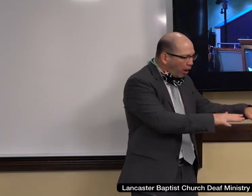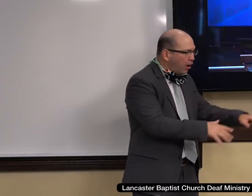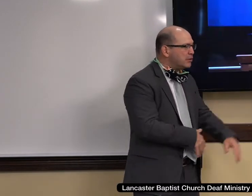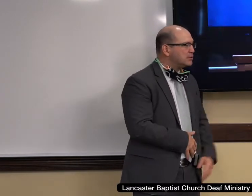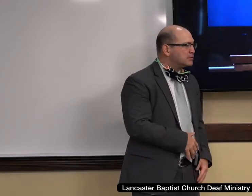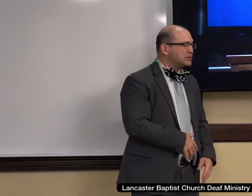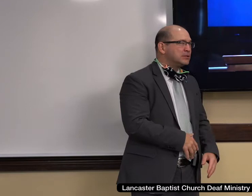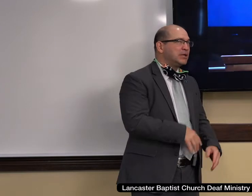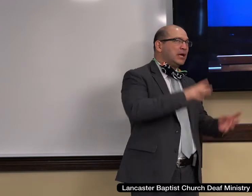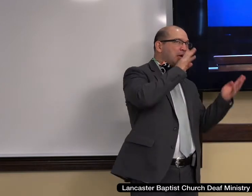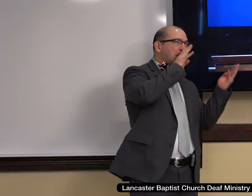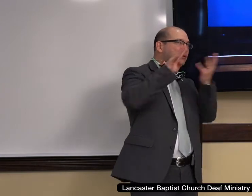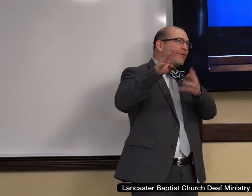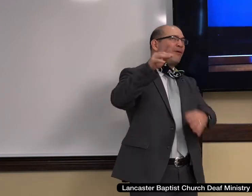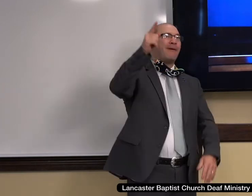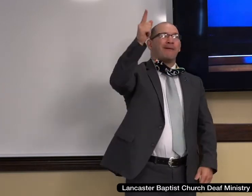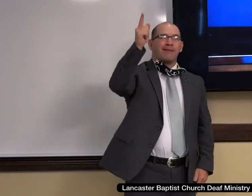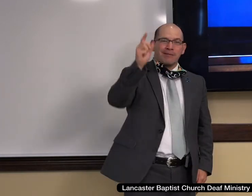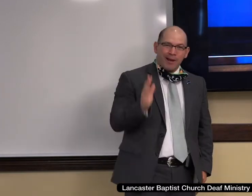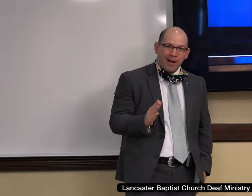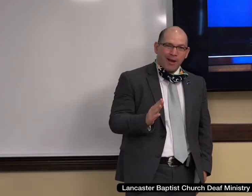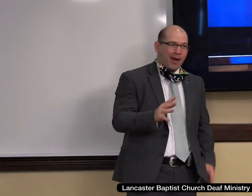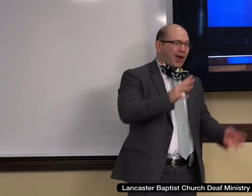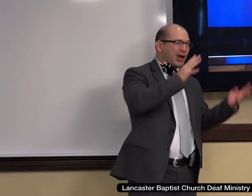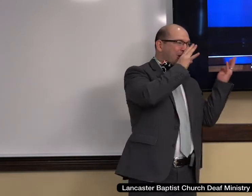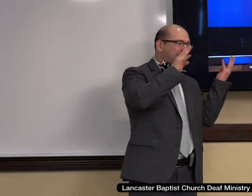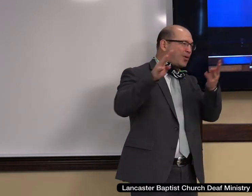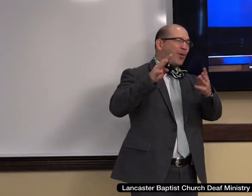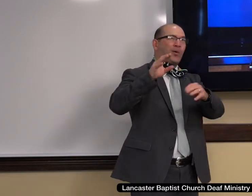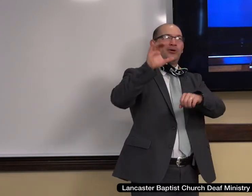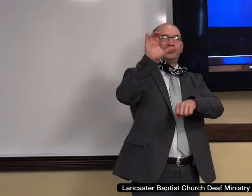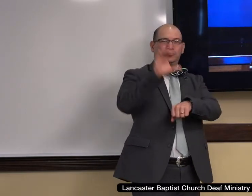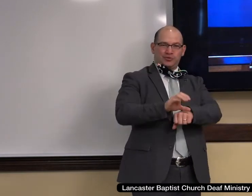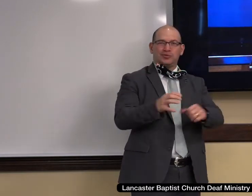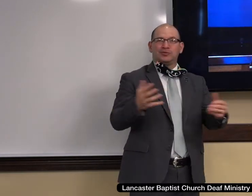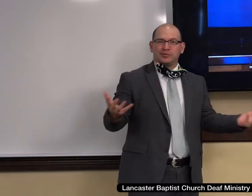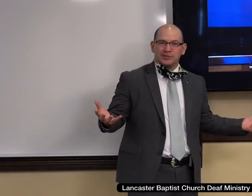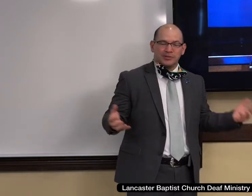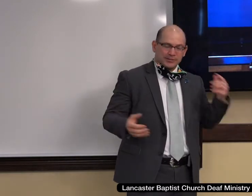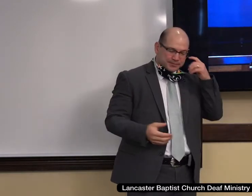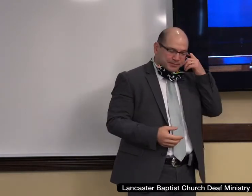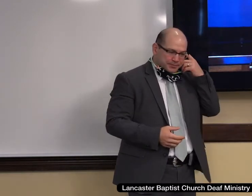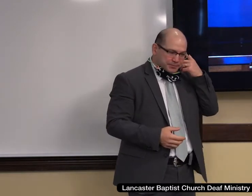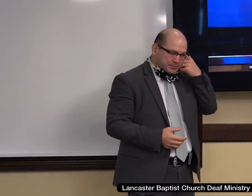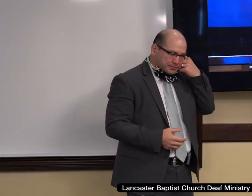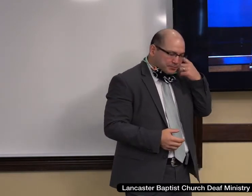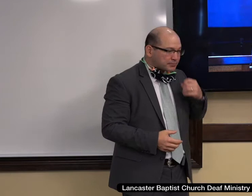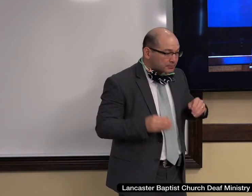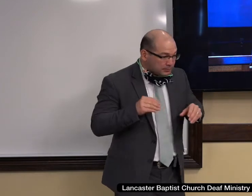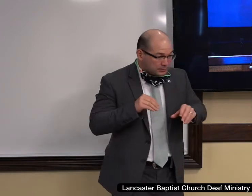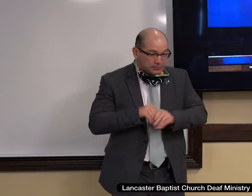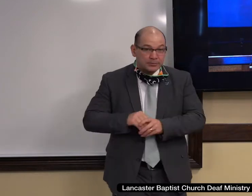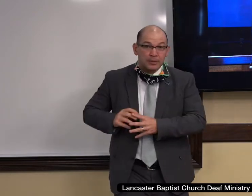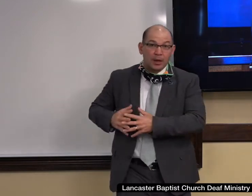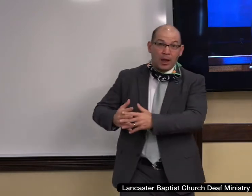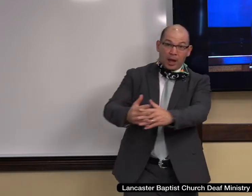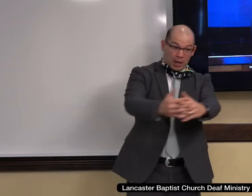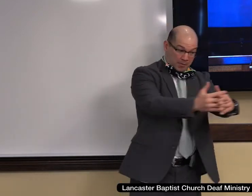the past 12 years, America has, has been the least, uh, uh, growing nation in the